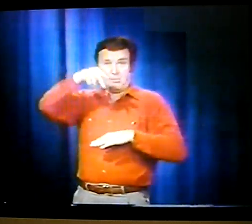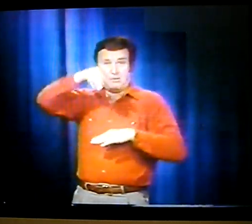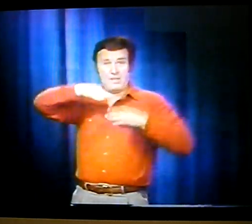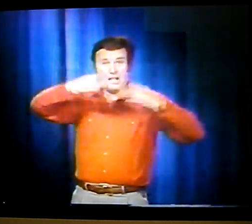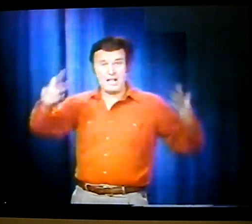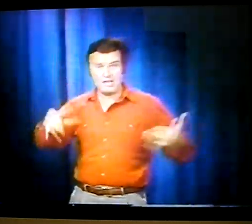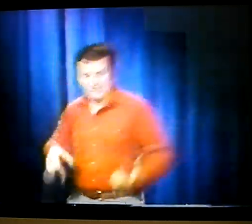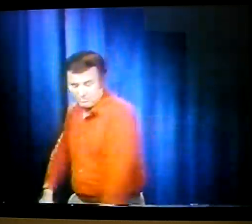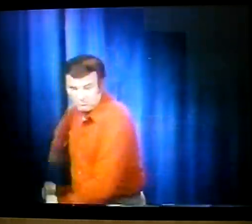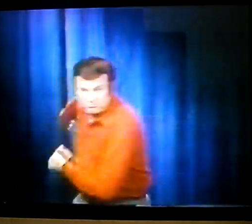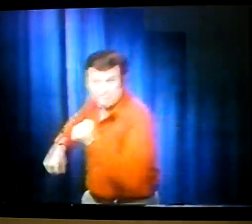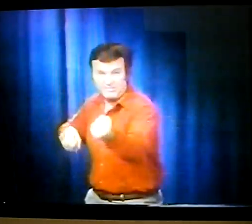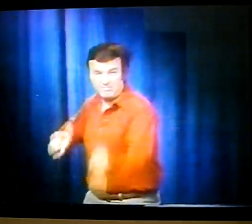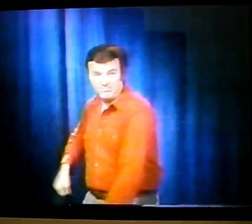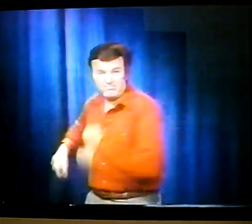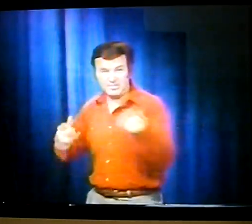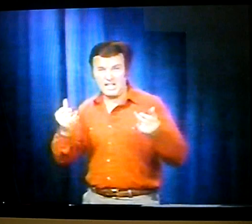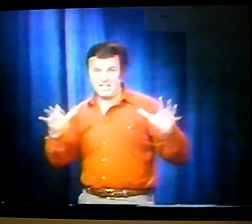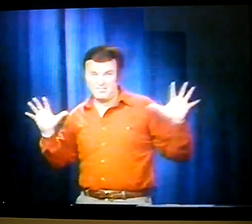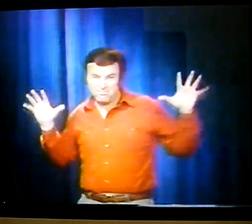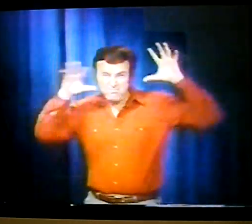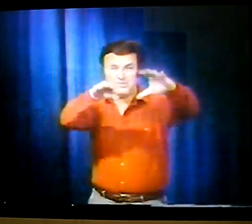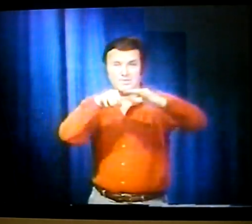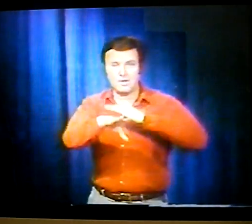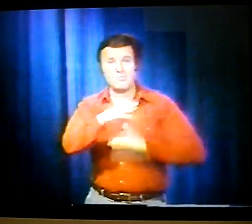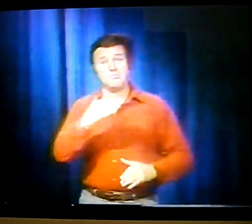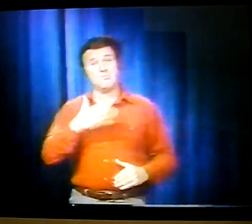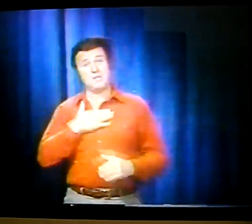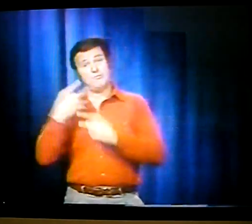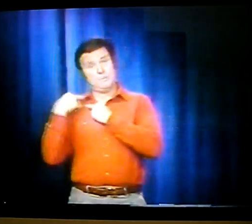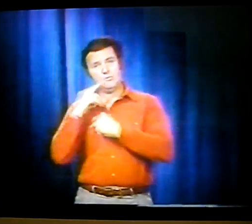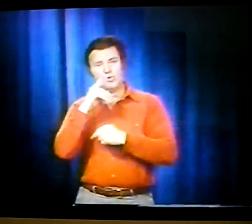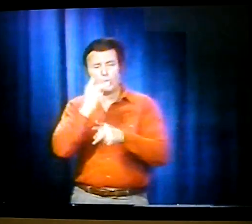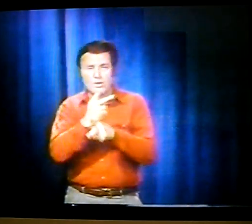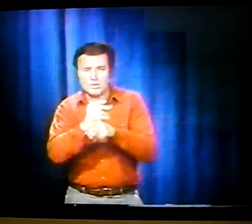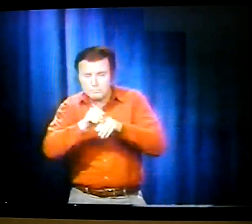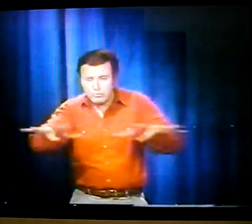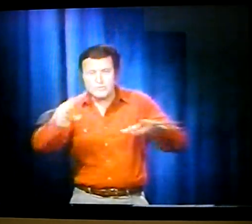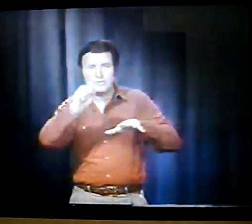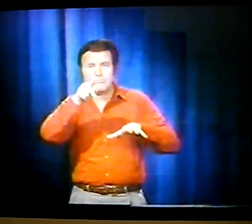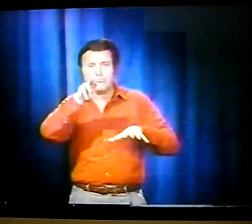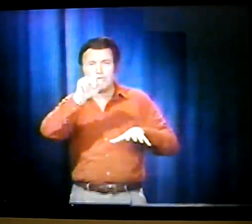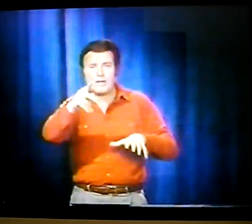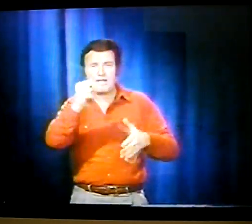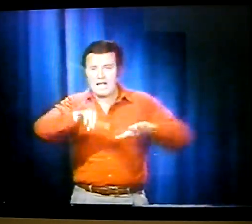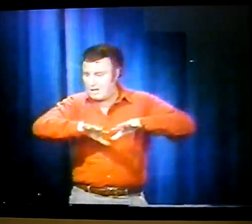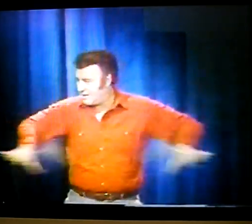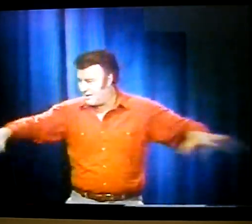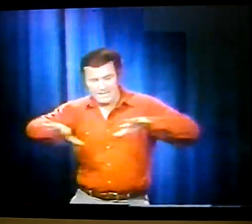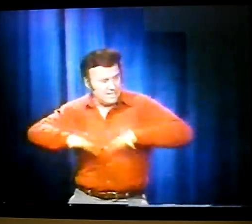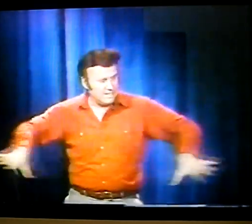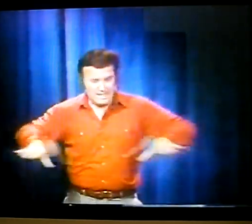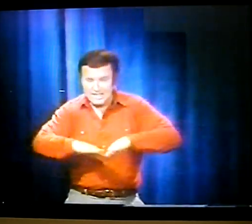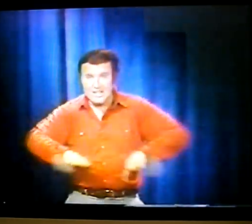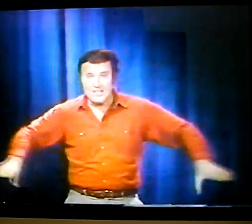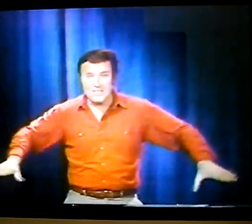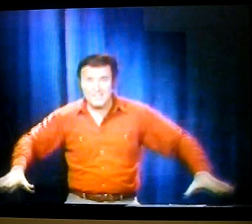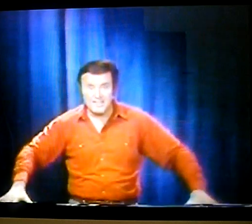us would be standing upon there while they shoveled the hay. And our responsibility was to spread it out.